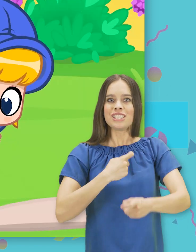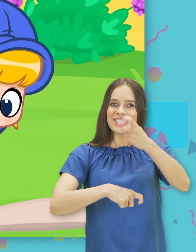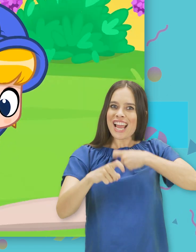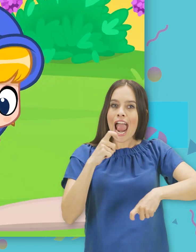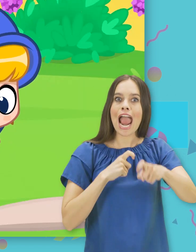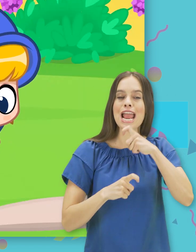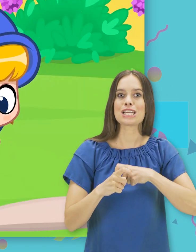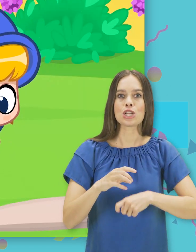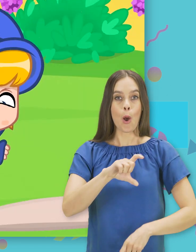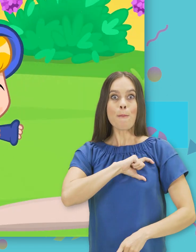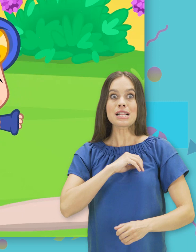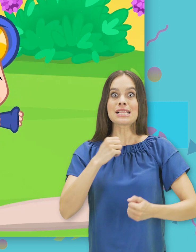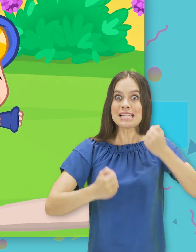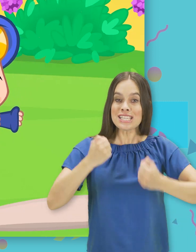morph into a police car.